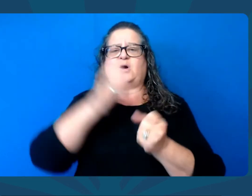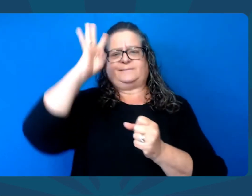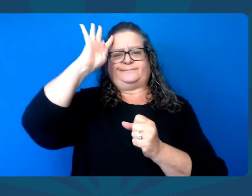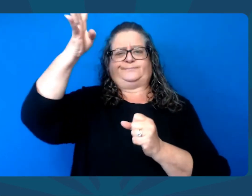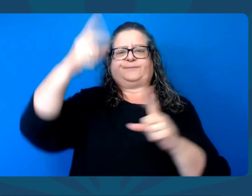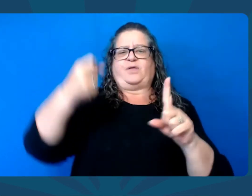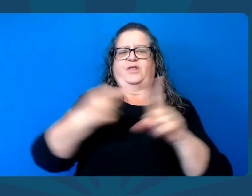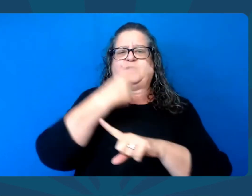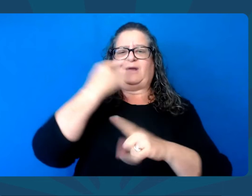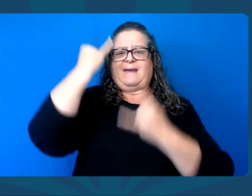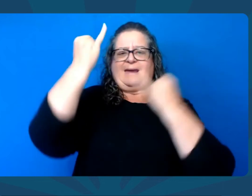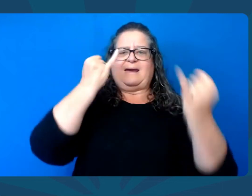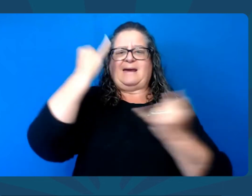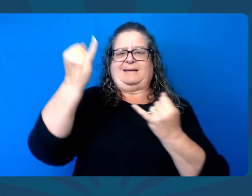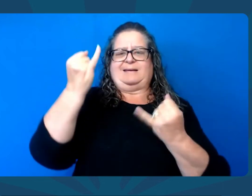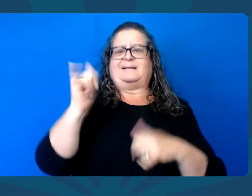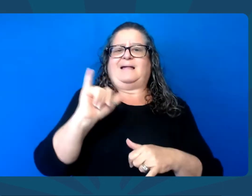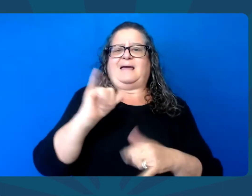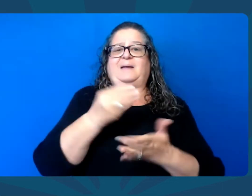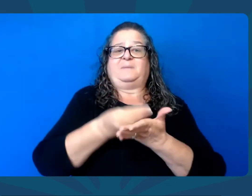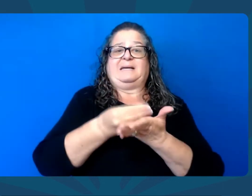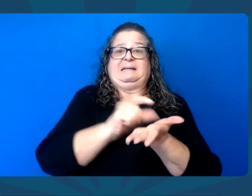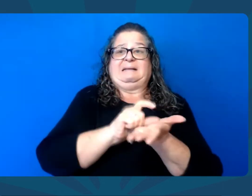interests that come looking for taxpayer-funded handouts.